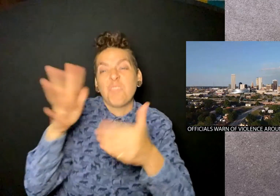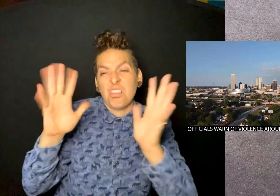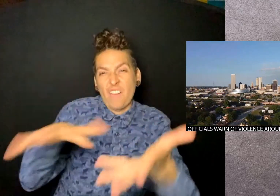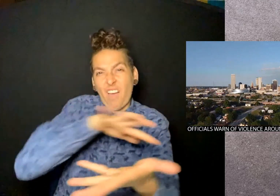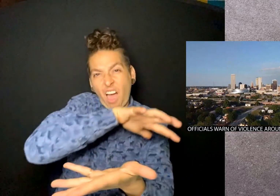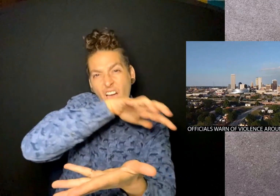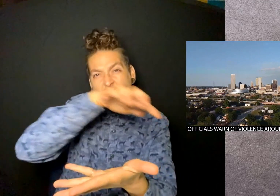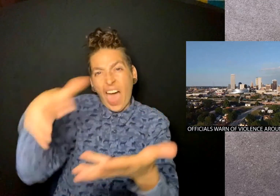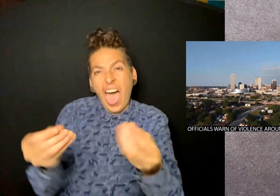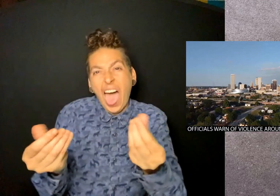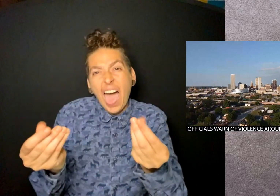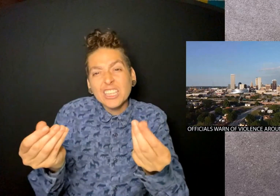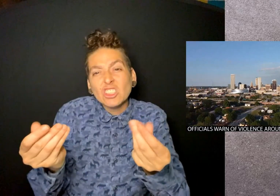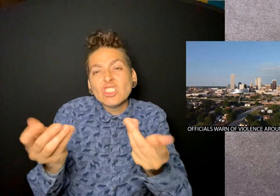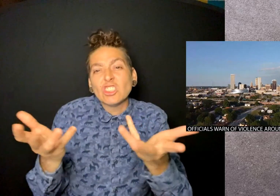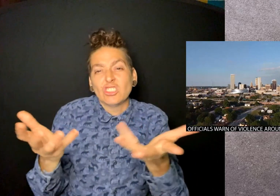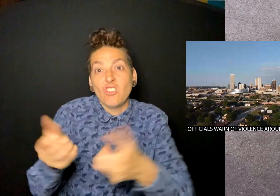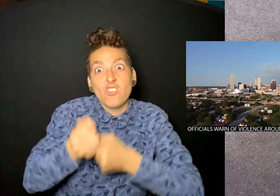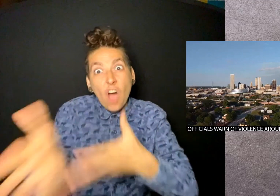left in ashes by white supremacists.